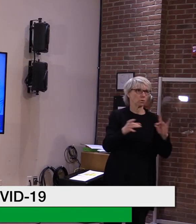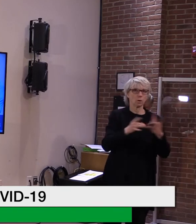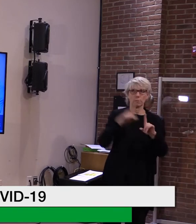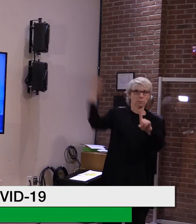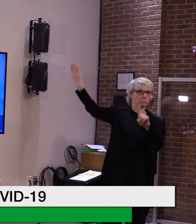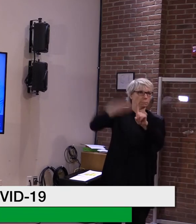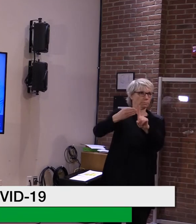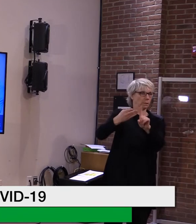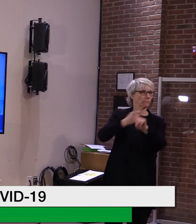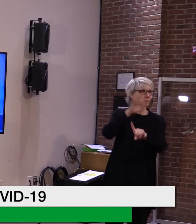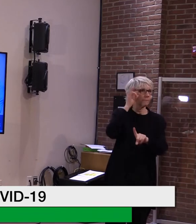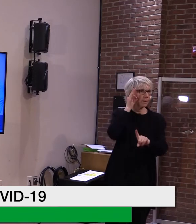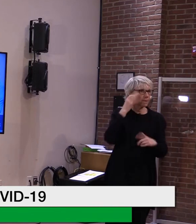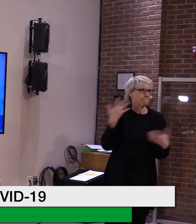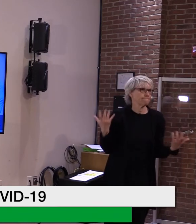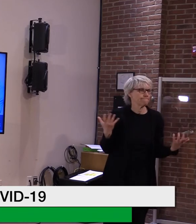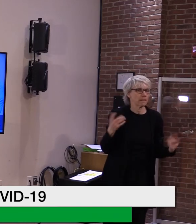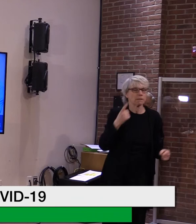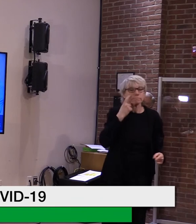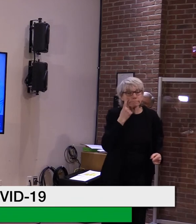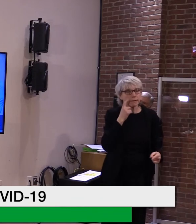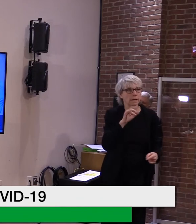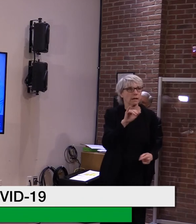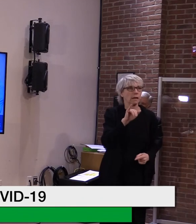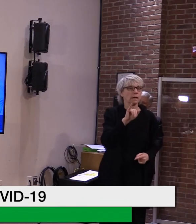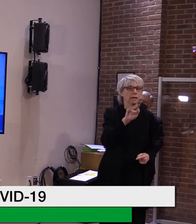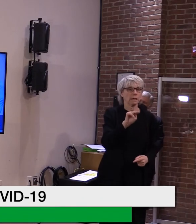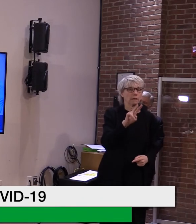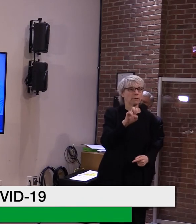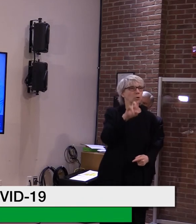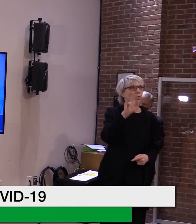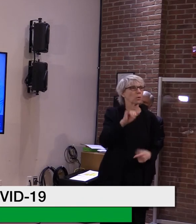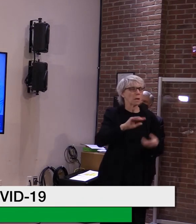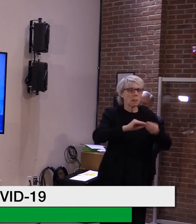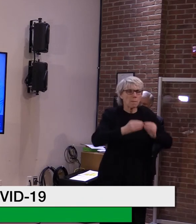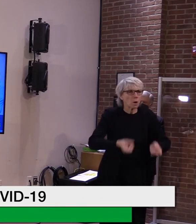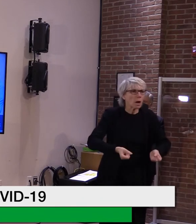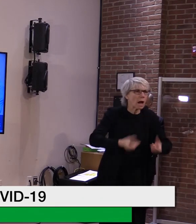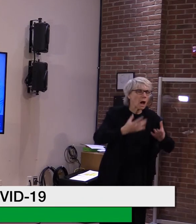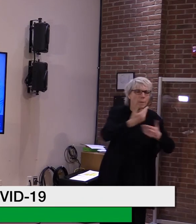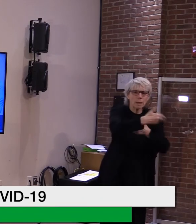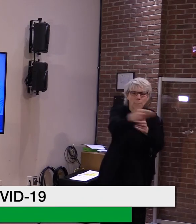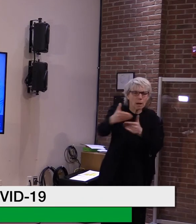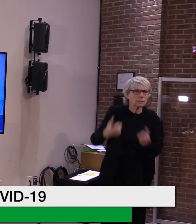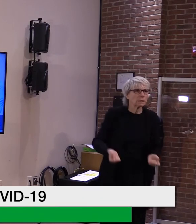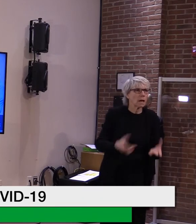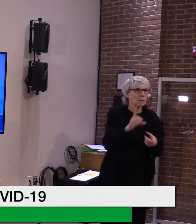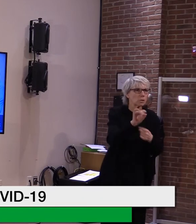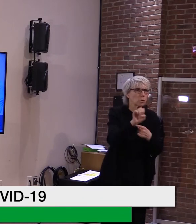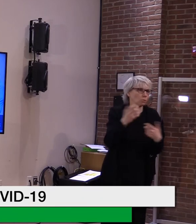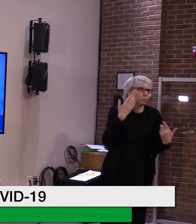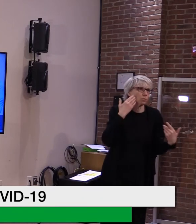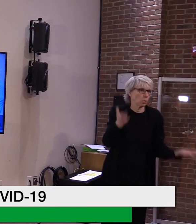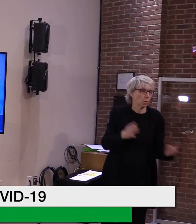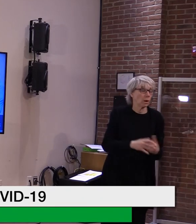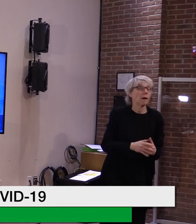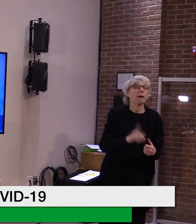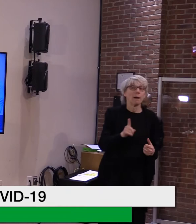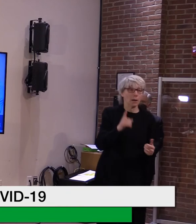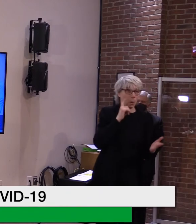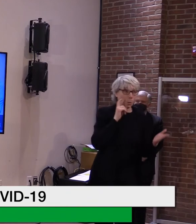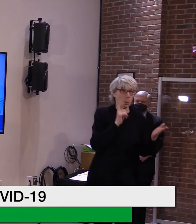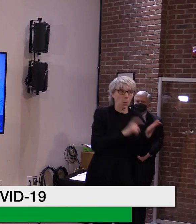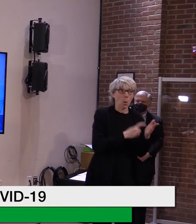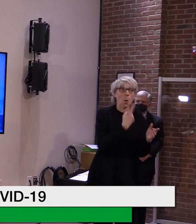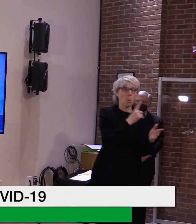inventory. Uh, we actually found, uh, that, uh, one of the pharmacies we've been dealing with, uh, was, was sitting